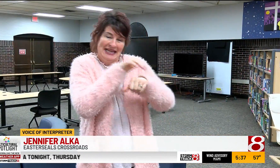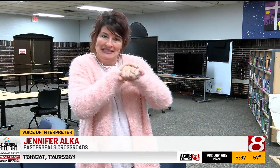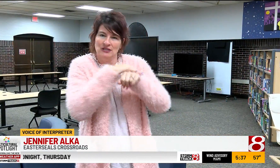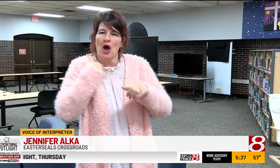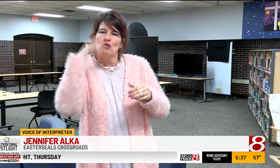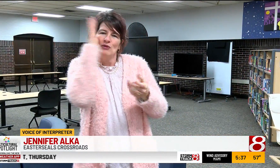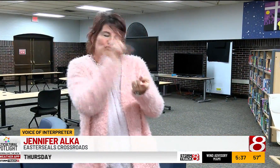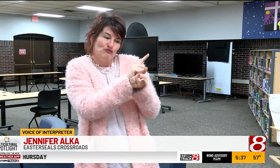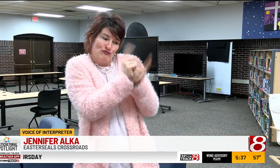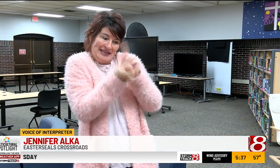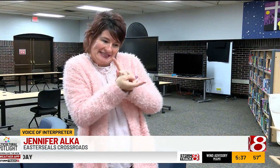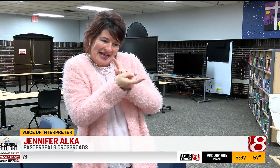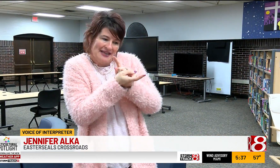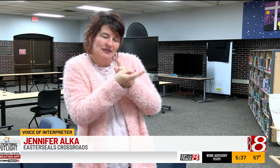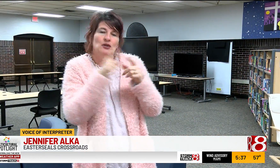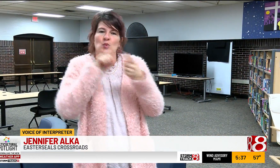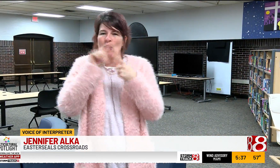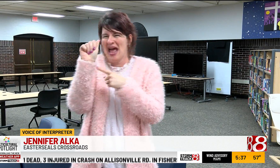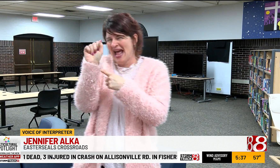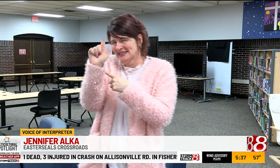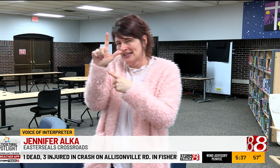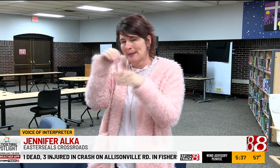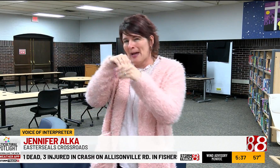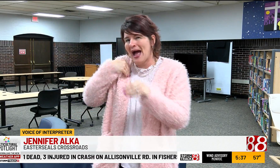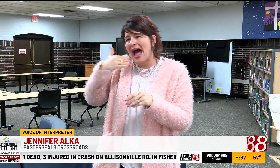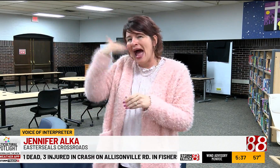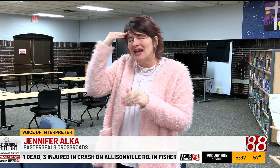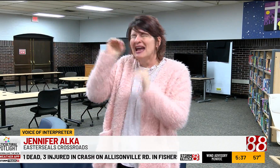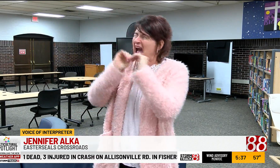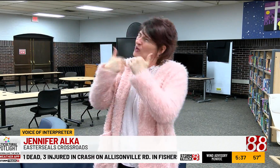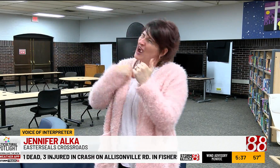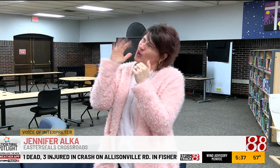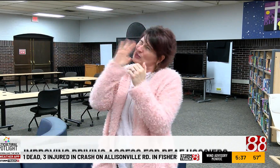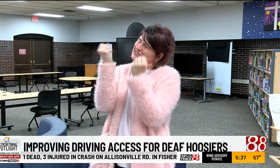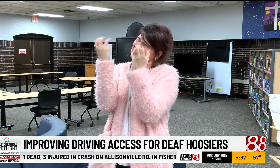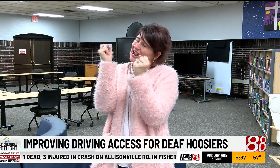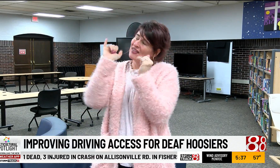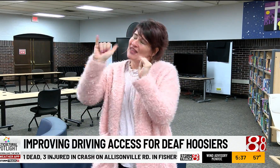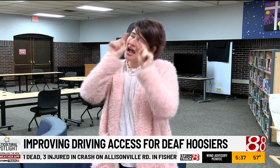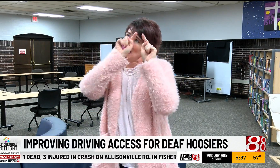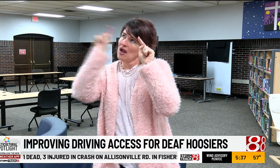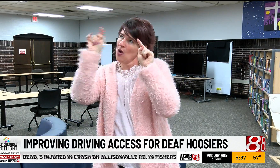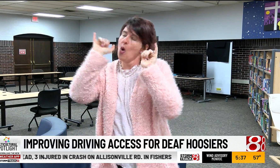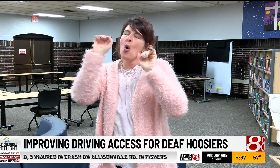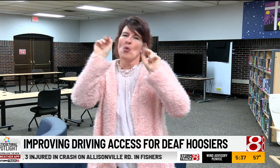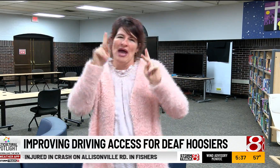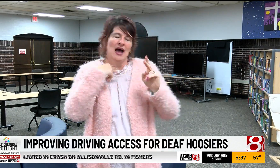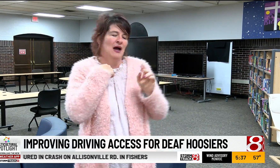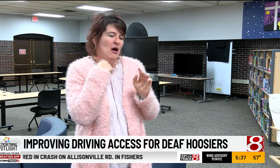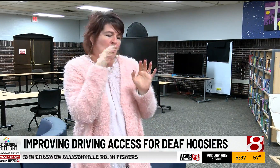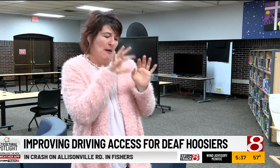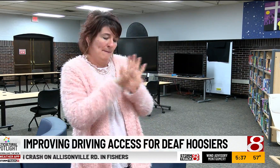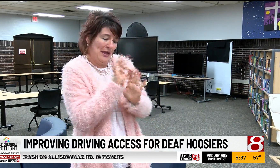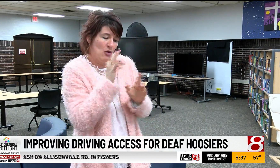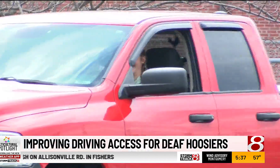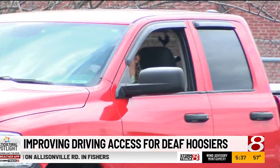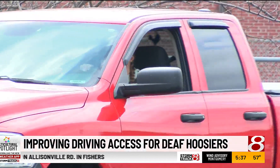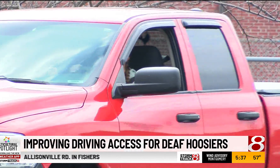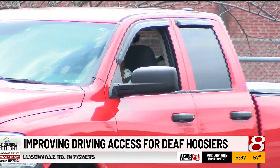and I'll translate it in my head into American Sign Language and think, how would I sign this? Being Deaf, she says, actually makes